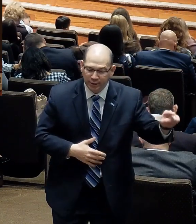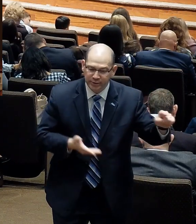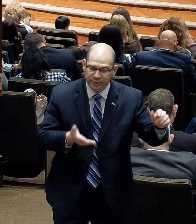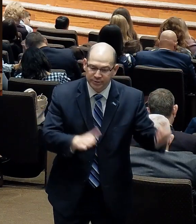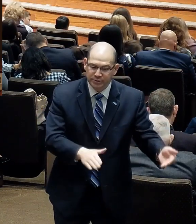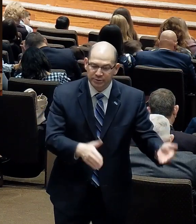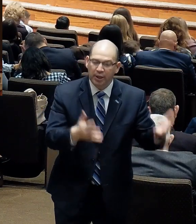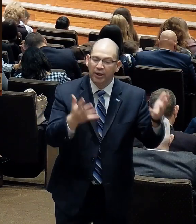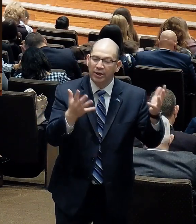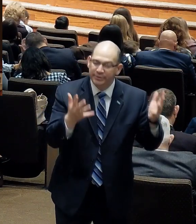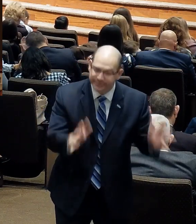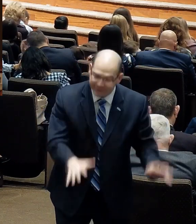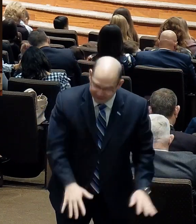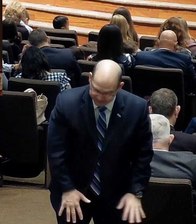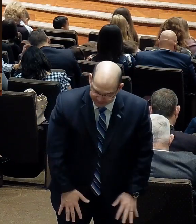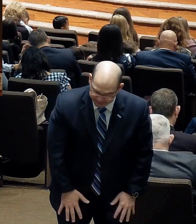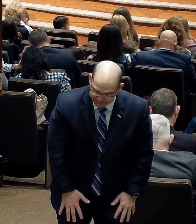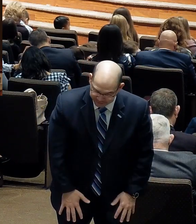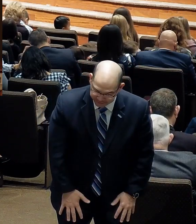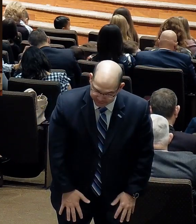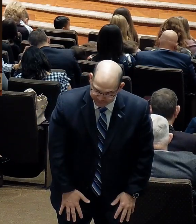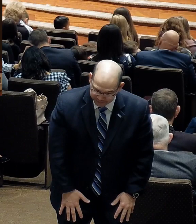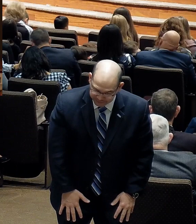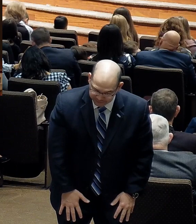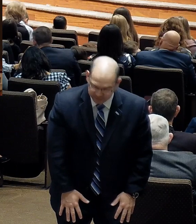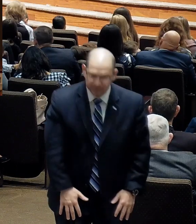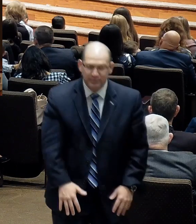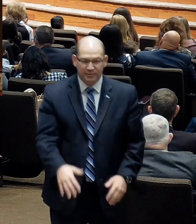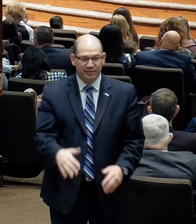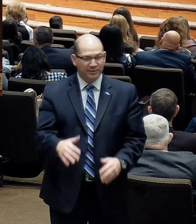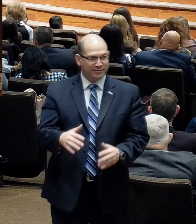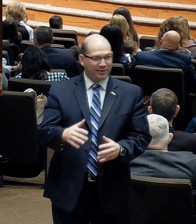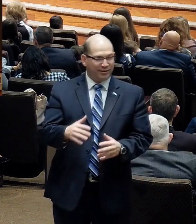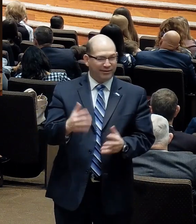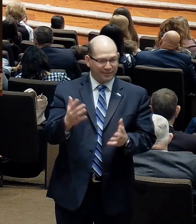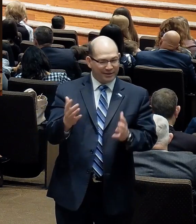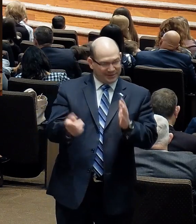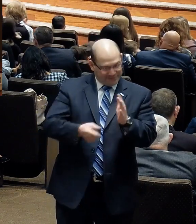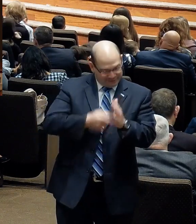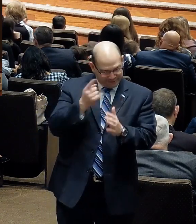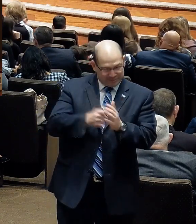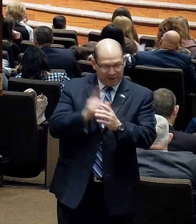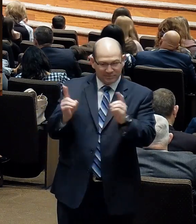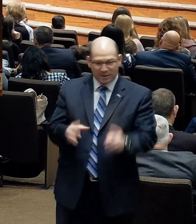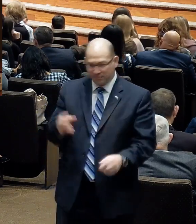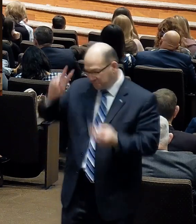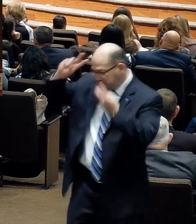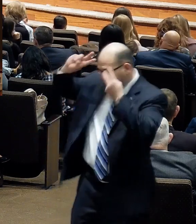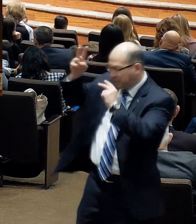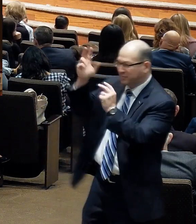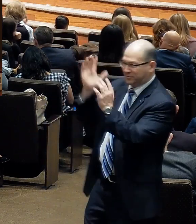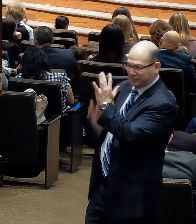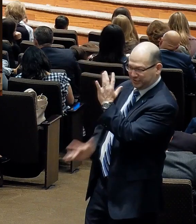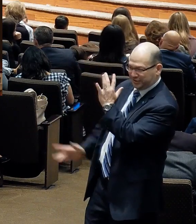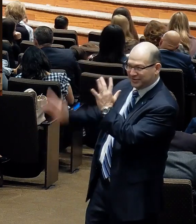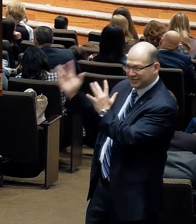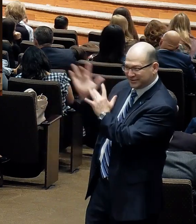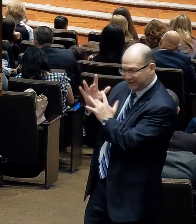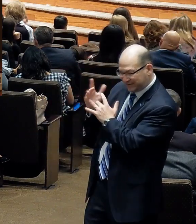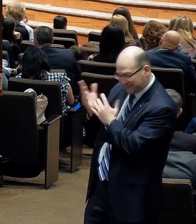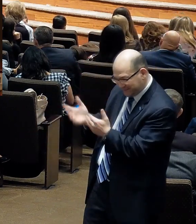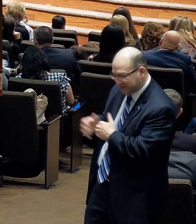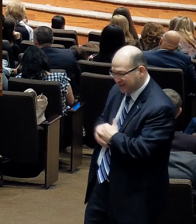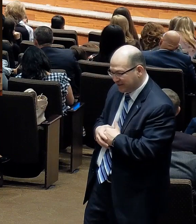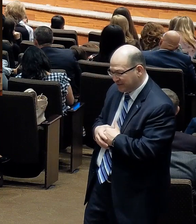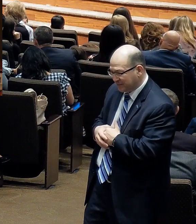taking of rest and sleep. I like the fact it encourages me that the disciples often misunderstood Jesus. And they got it wrong because if he